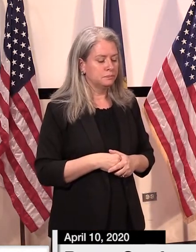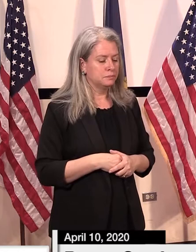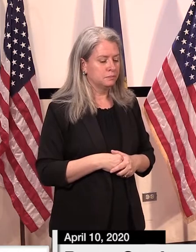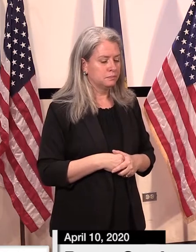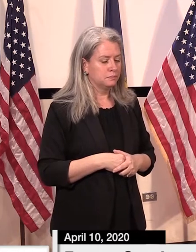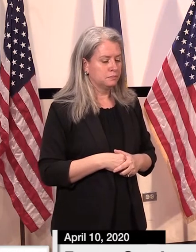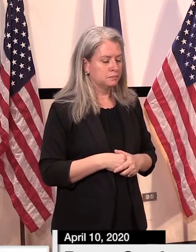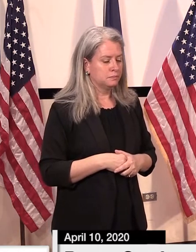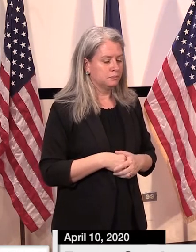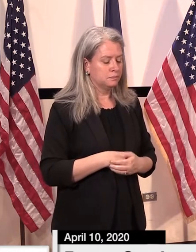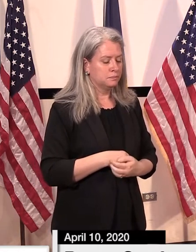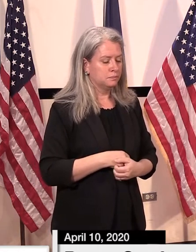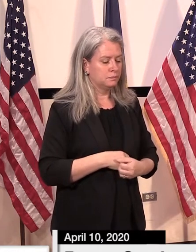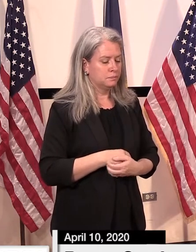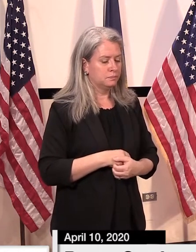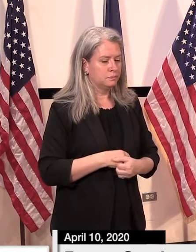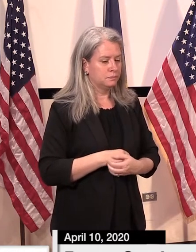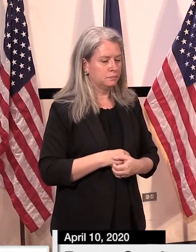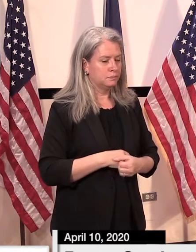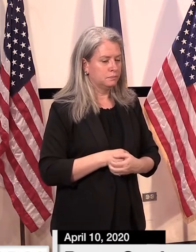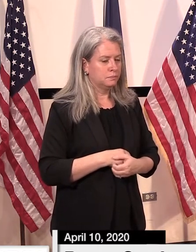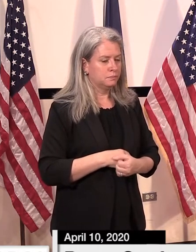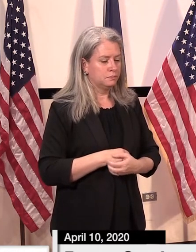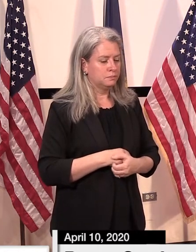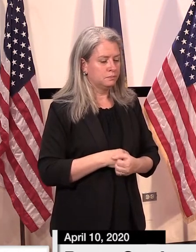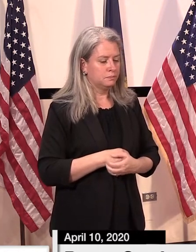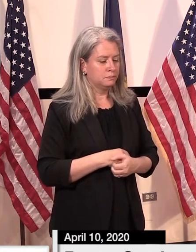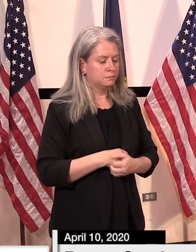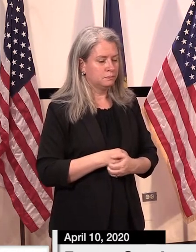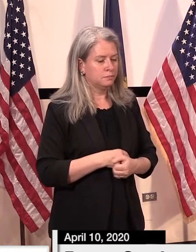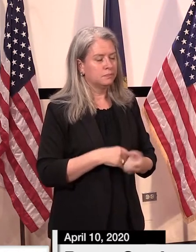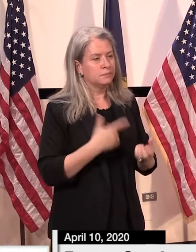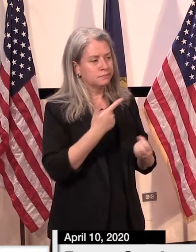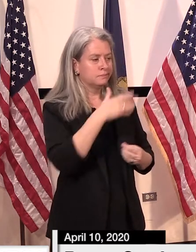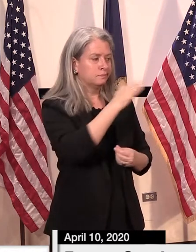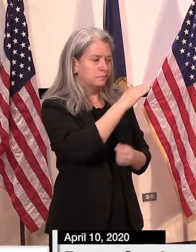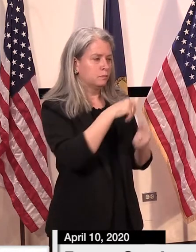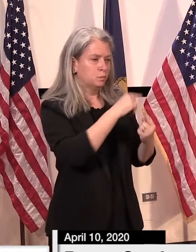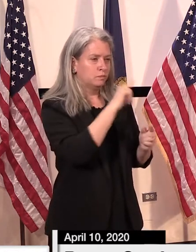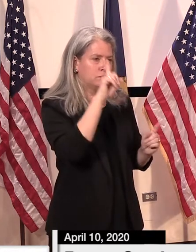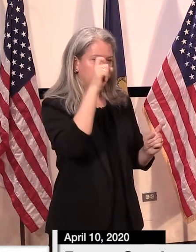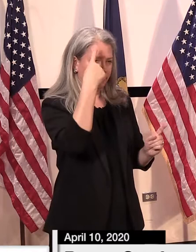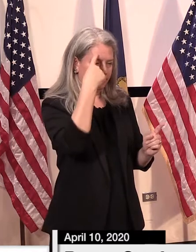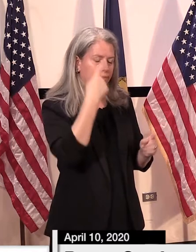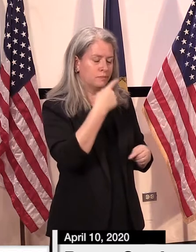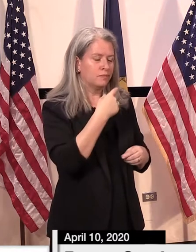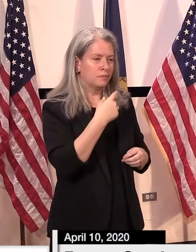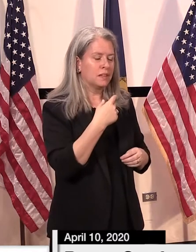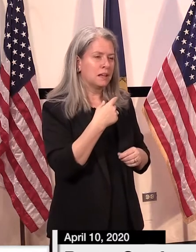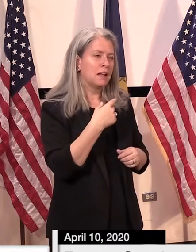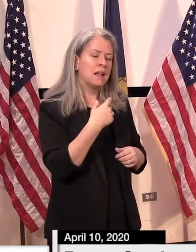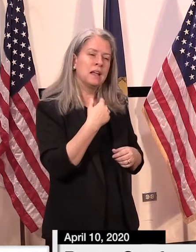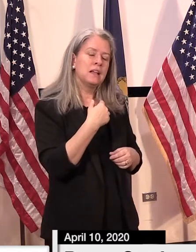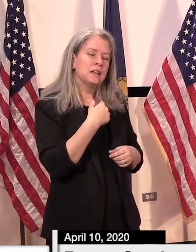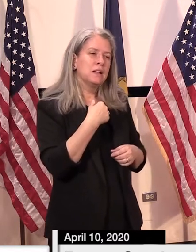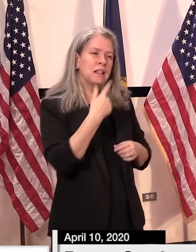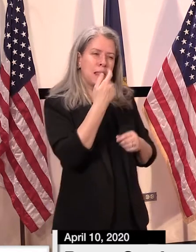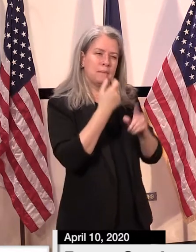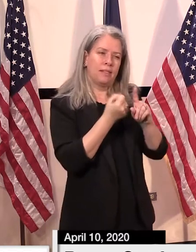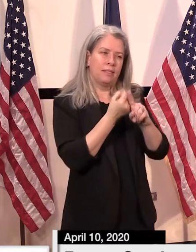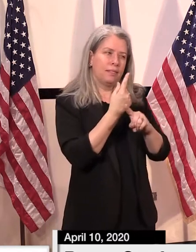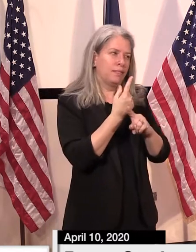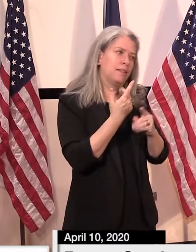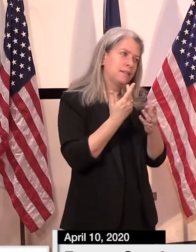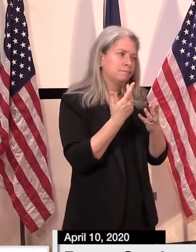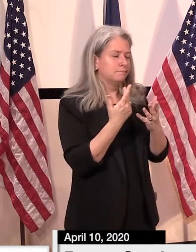Thanks so much. So, Governor, this is a little bit of a departure from what you've been talking about, but I wanted to ask you about